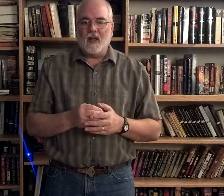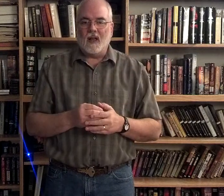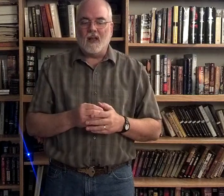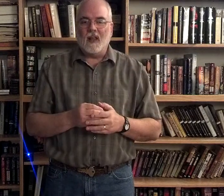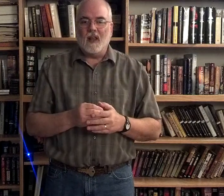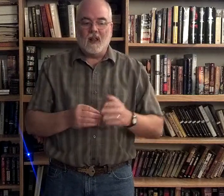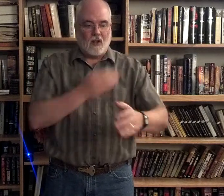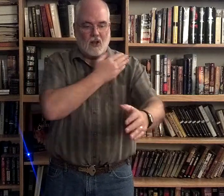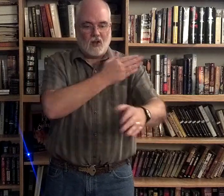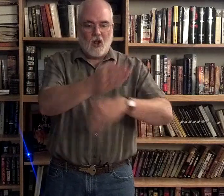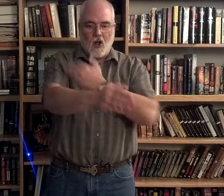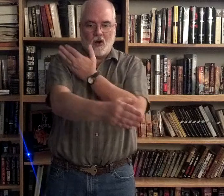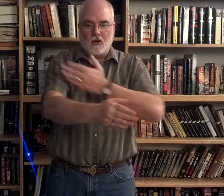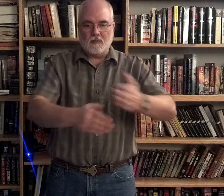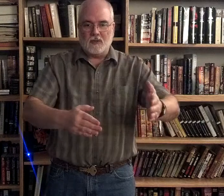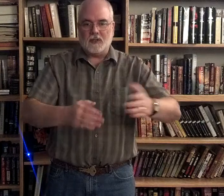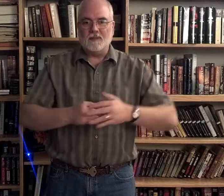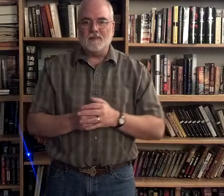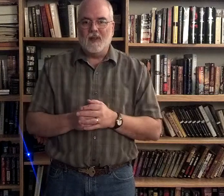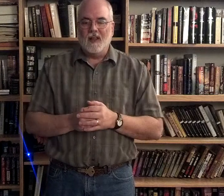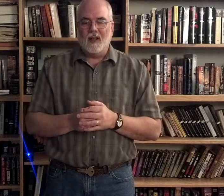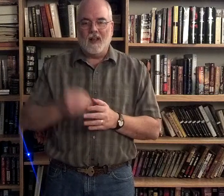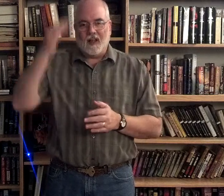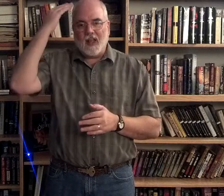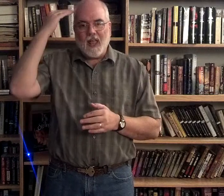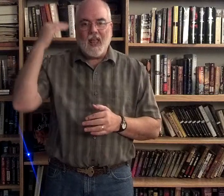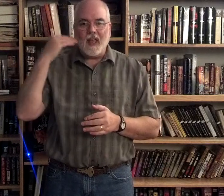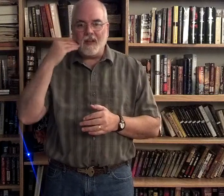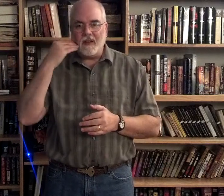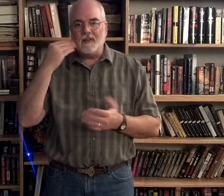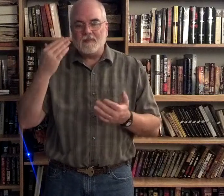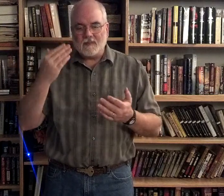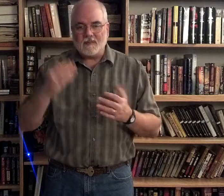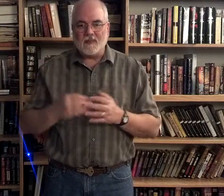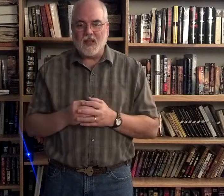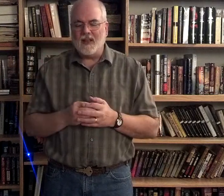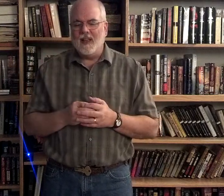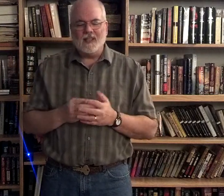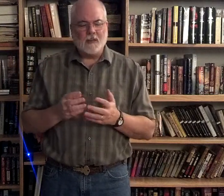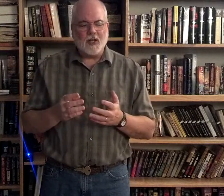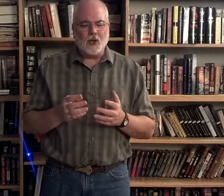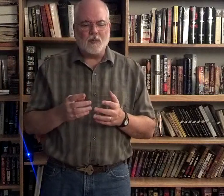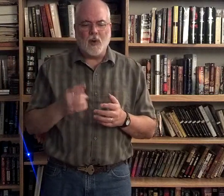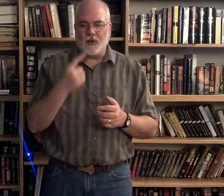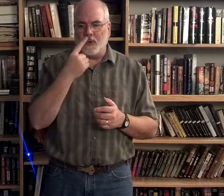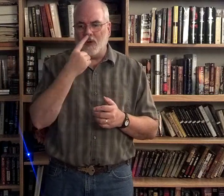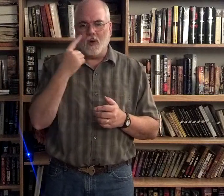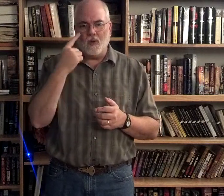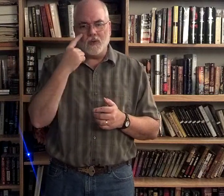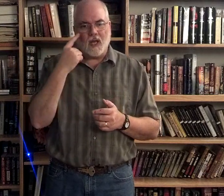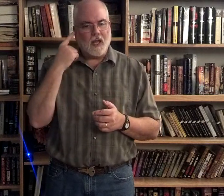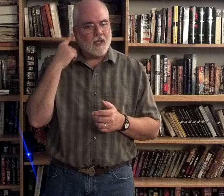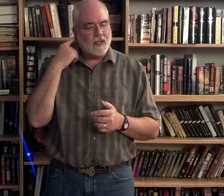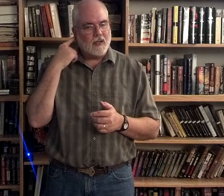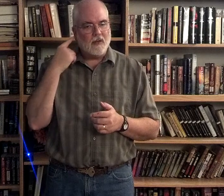Uh, arms, uh, head, okay? Something you just point to, nose, eyes, ears,